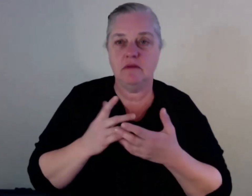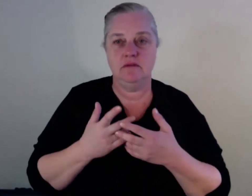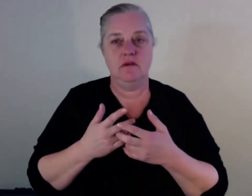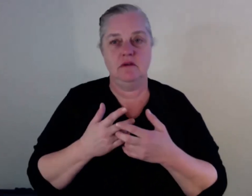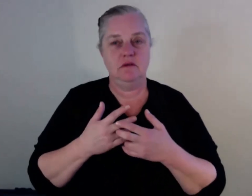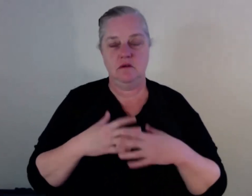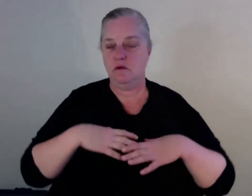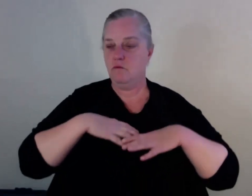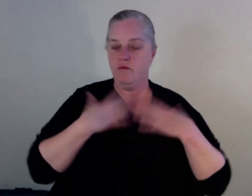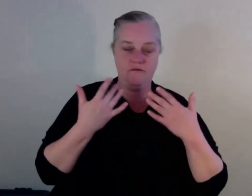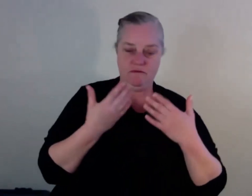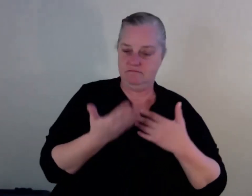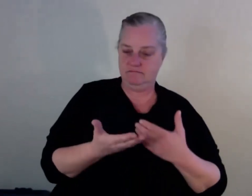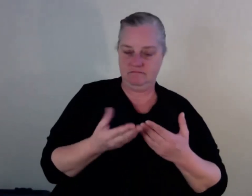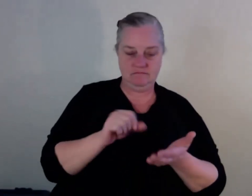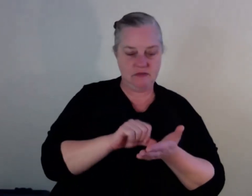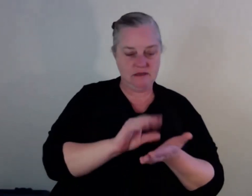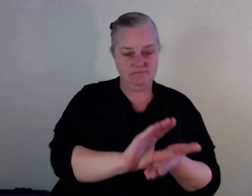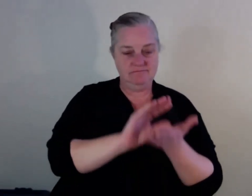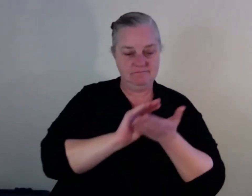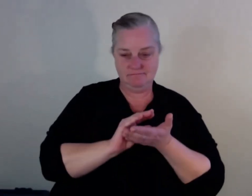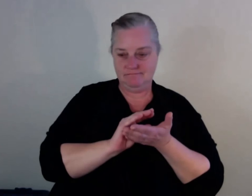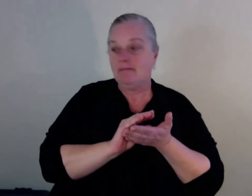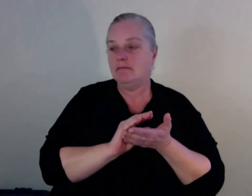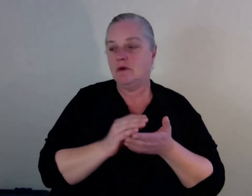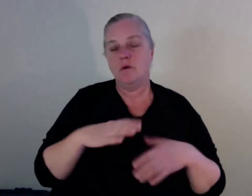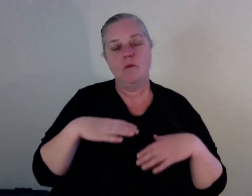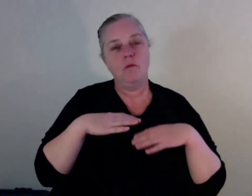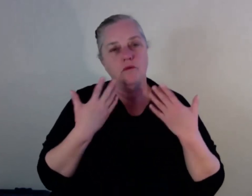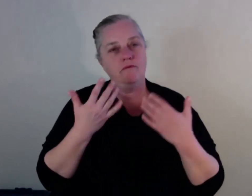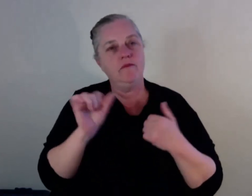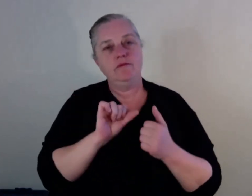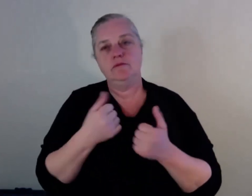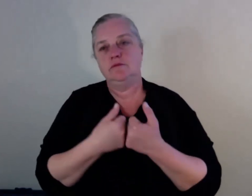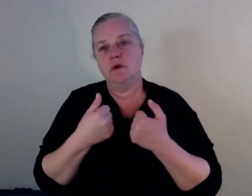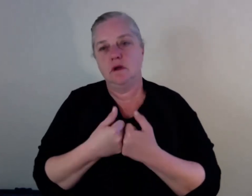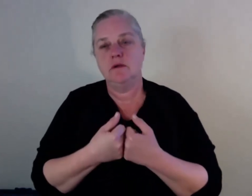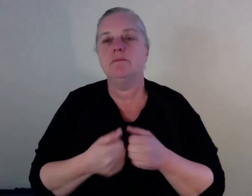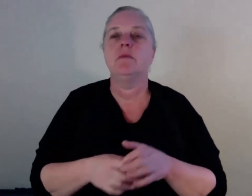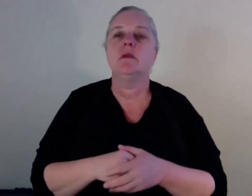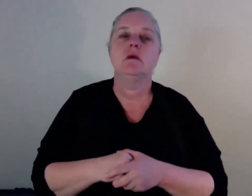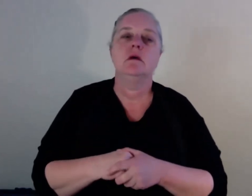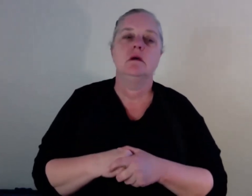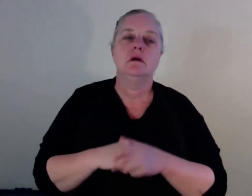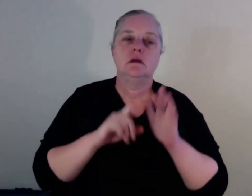places. Like what we did in, what Illawarra Health did, me getting on the news a week before